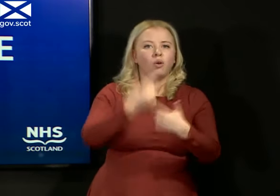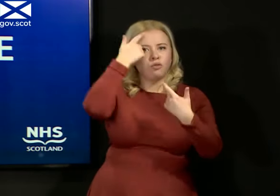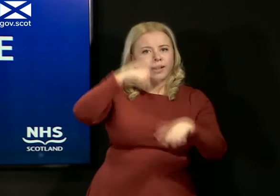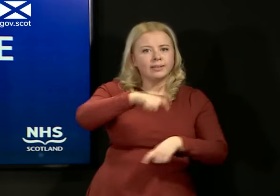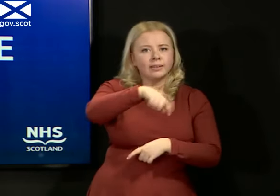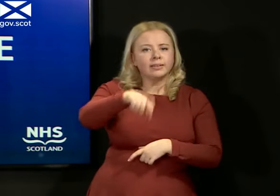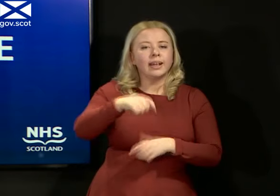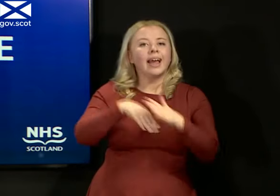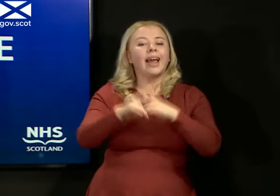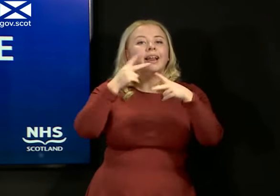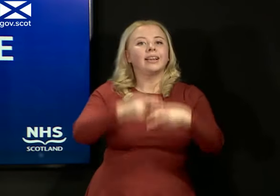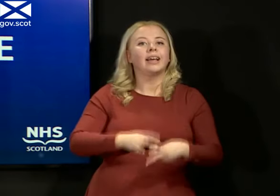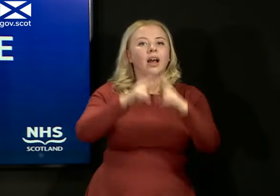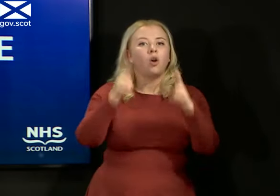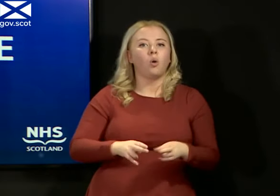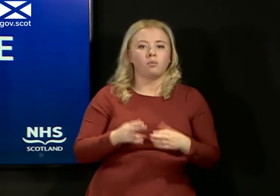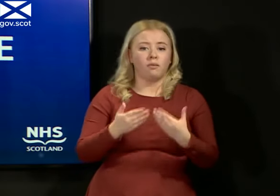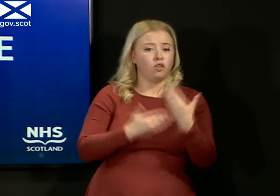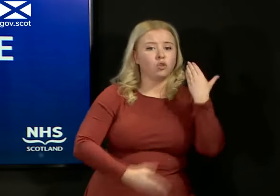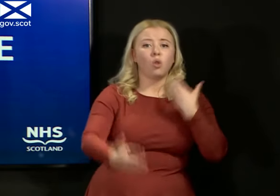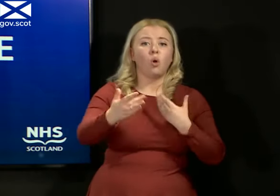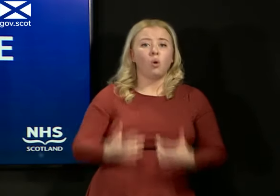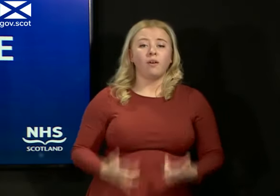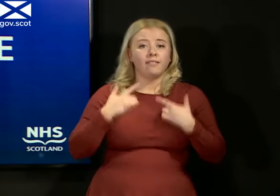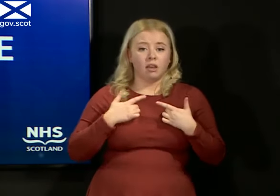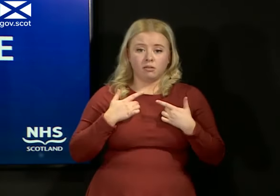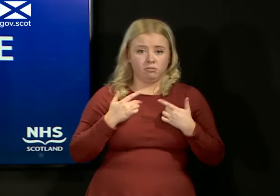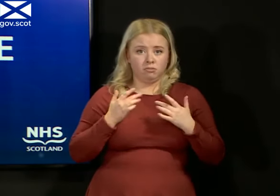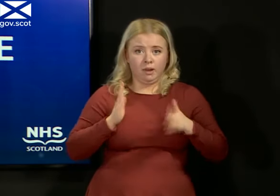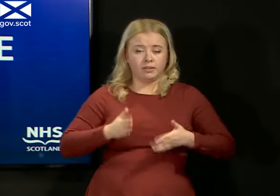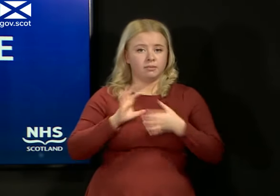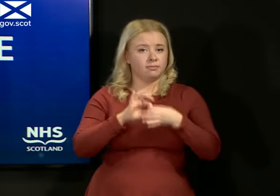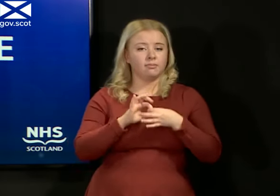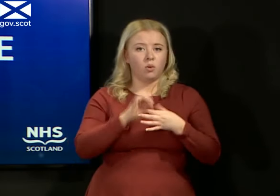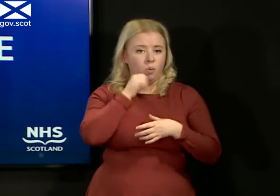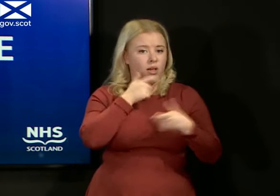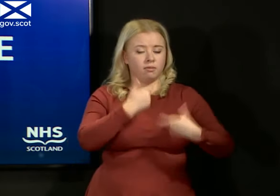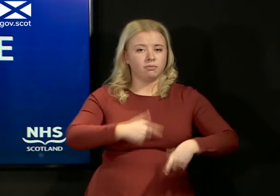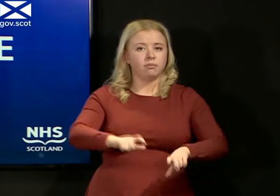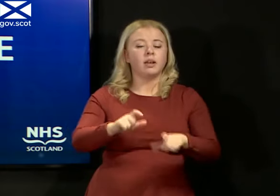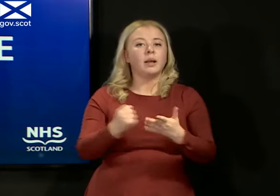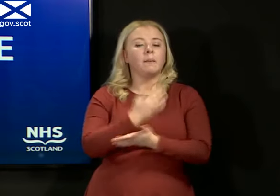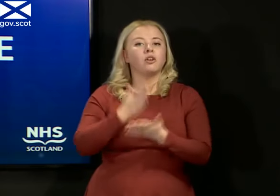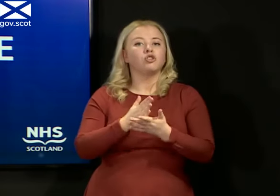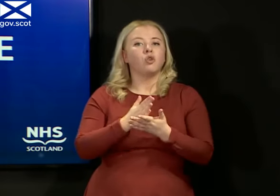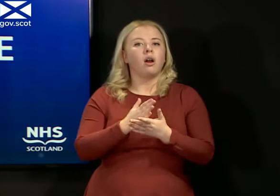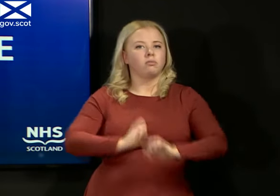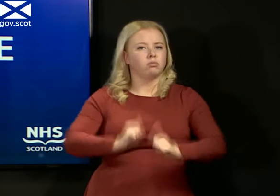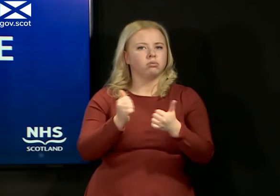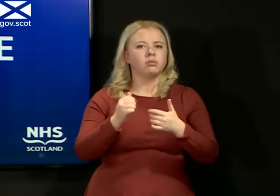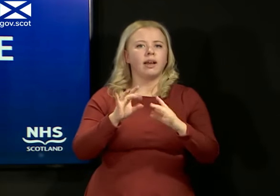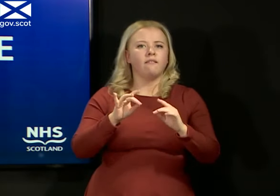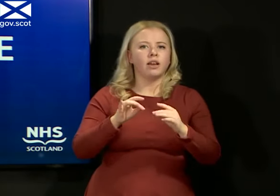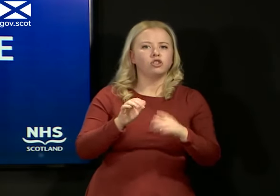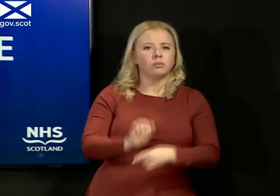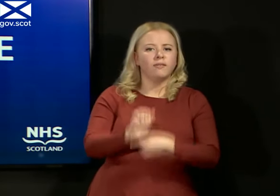care home for as long as we deem it necessary to ensure that effective infection prevention and control is being